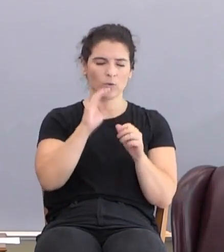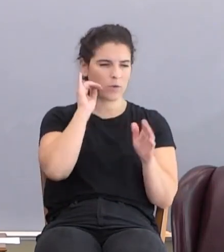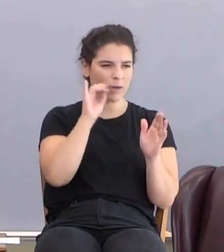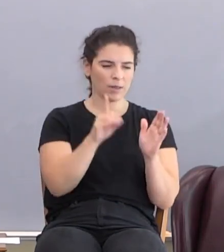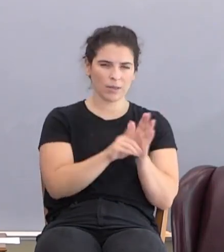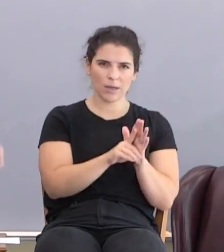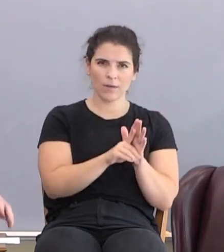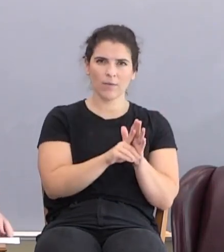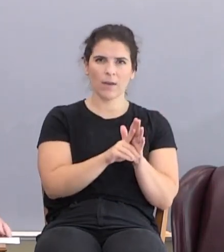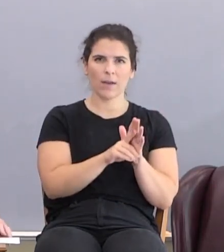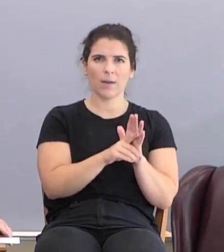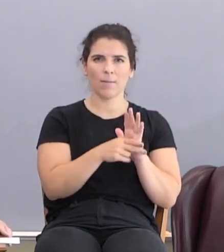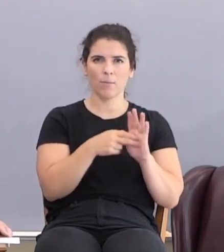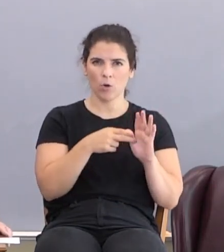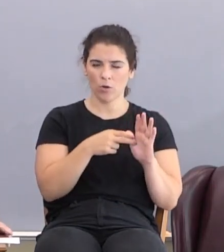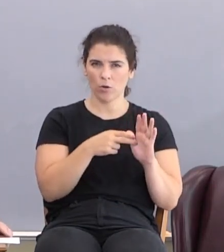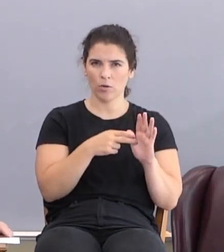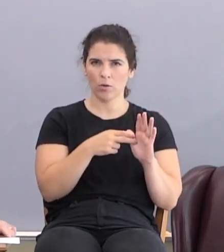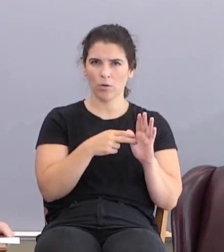mark.